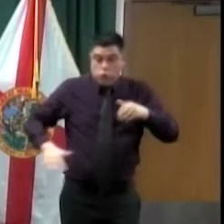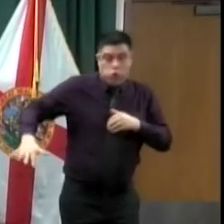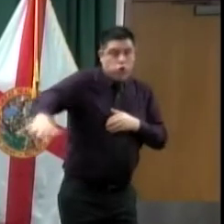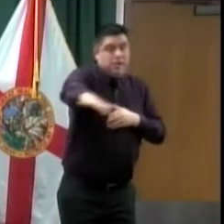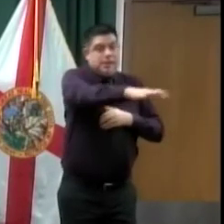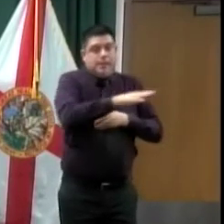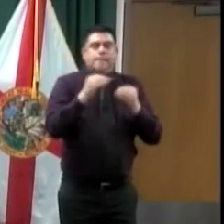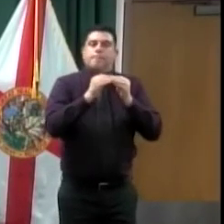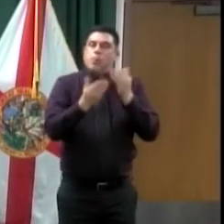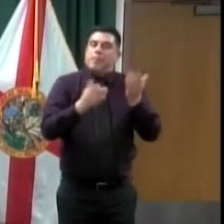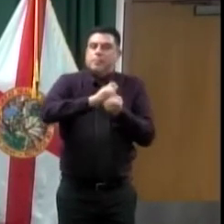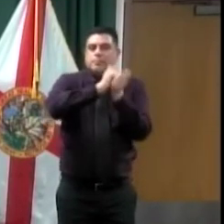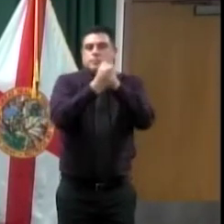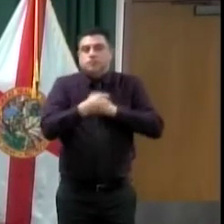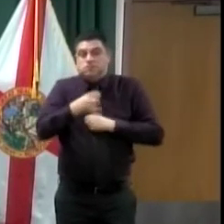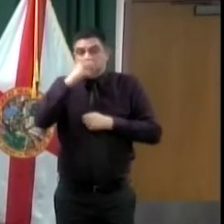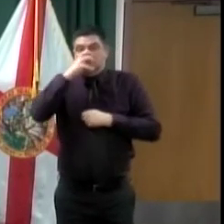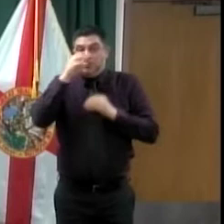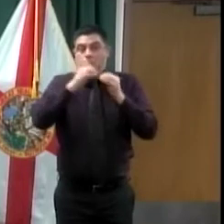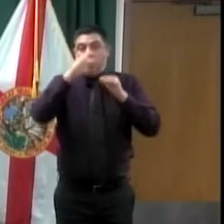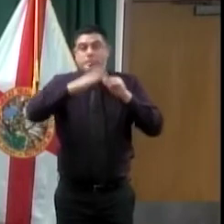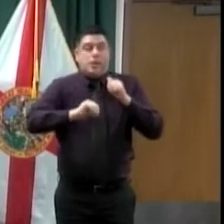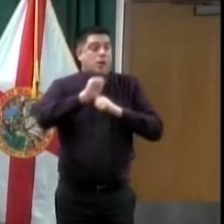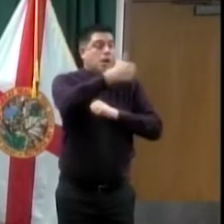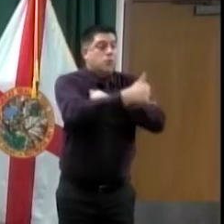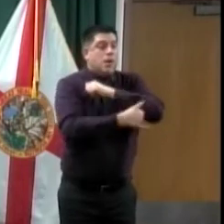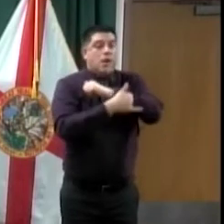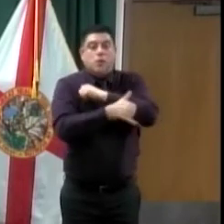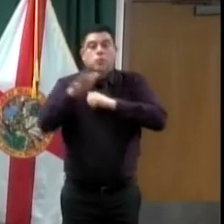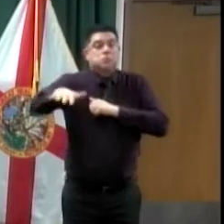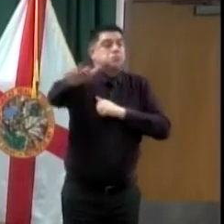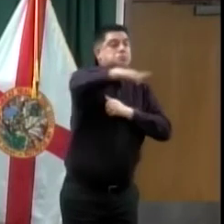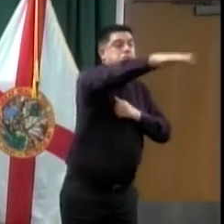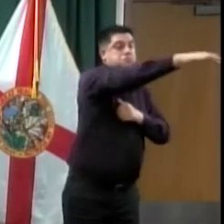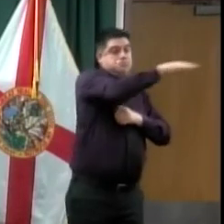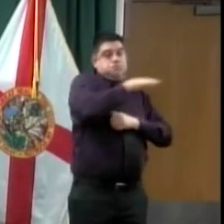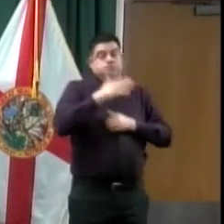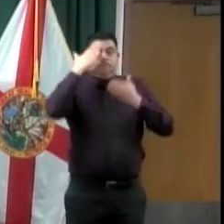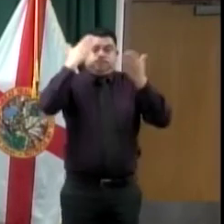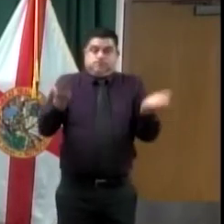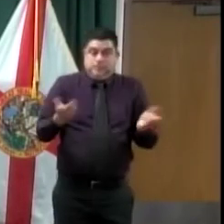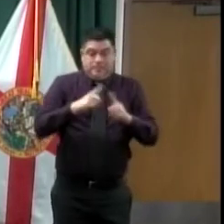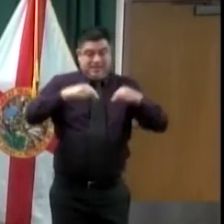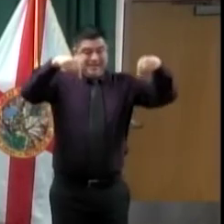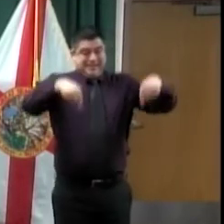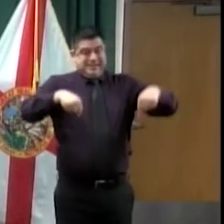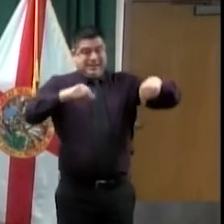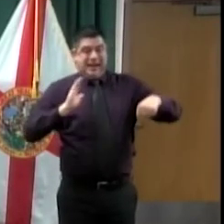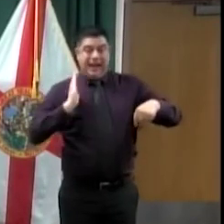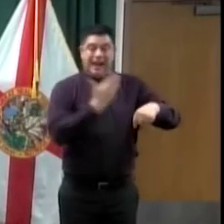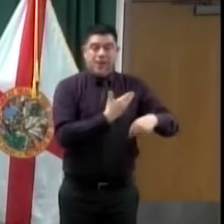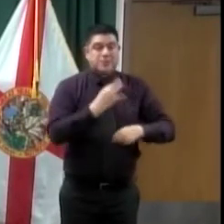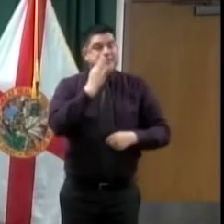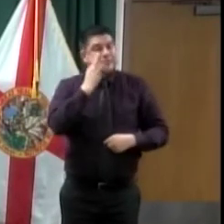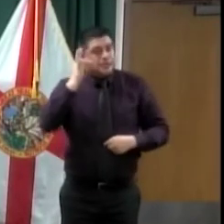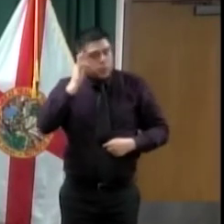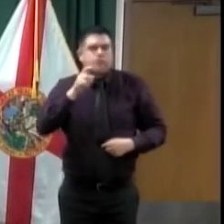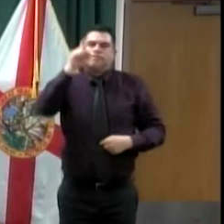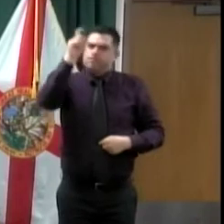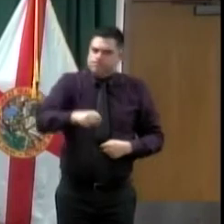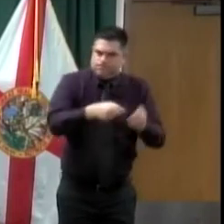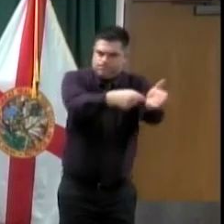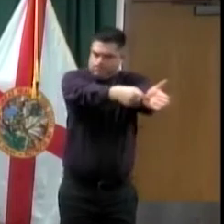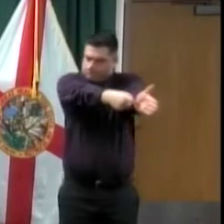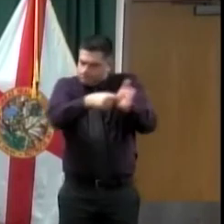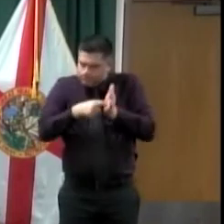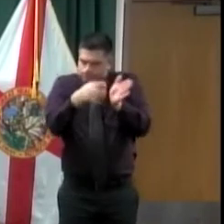everyone's kind of bunched up together. In our county, you must have the markings on the ground, which all of our grocery stores now and most of the department stores and